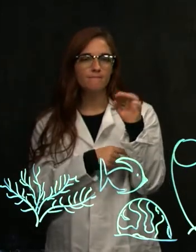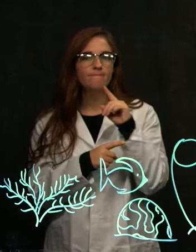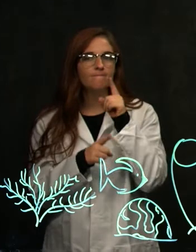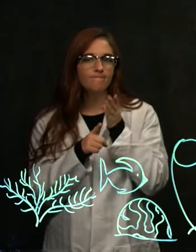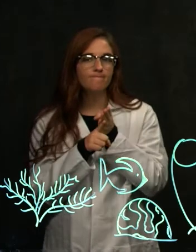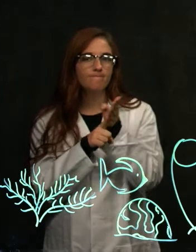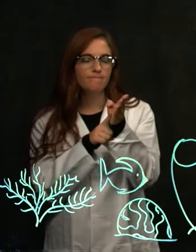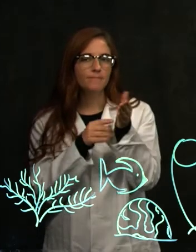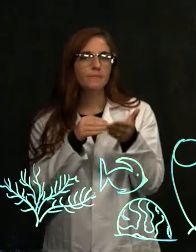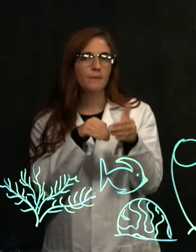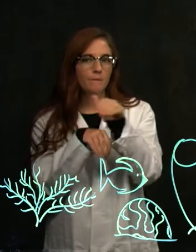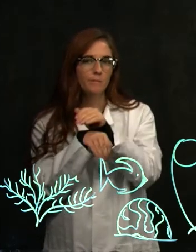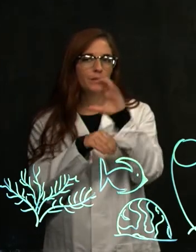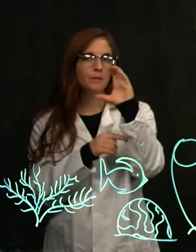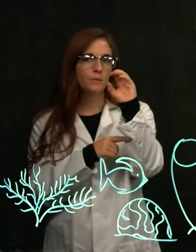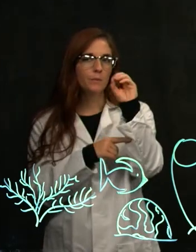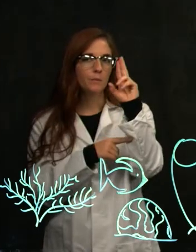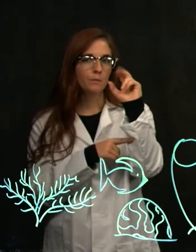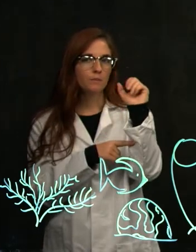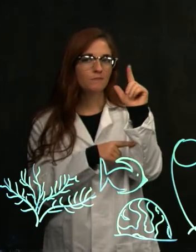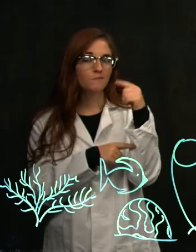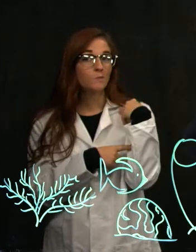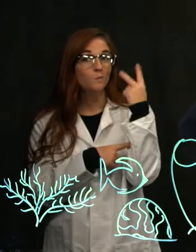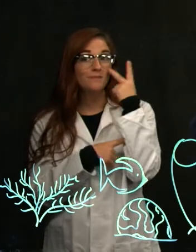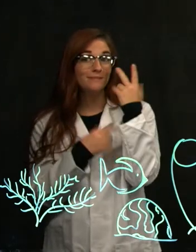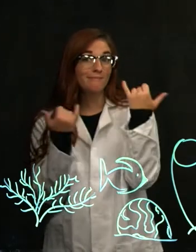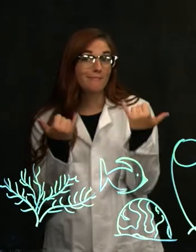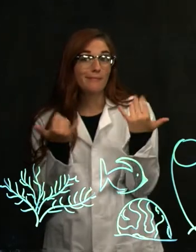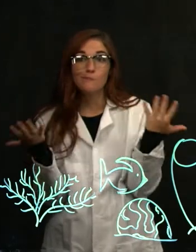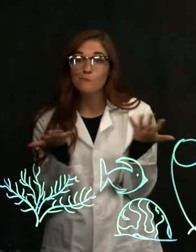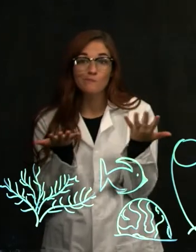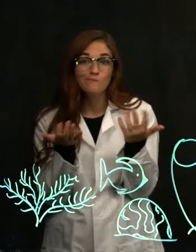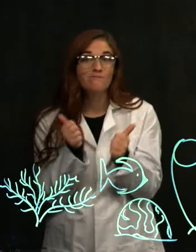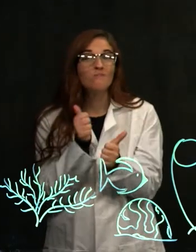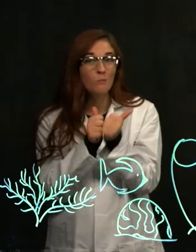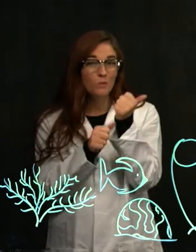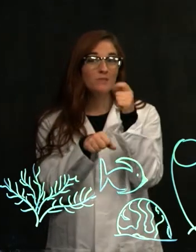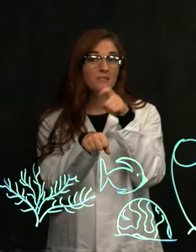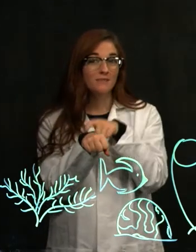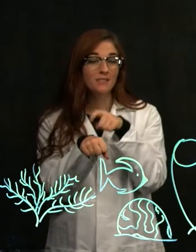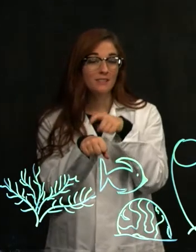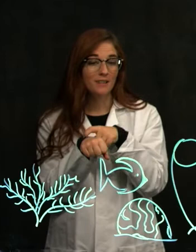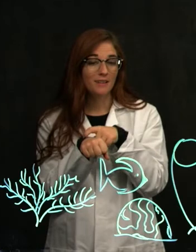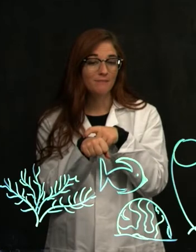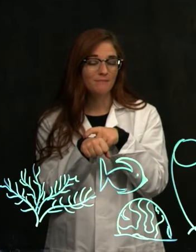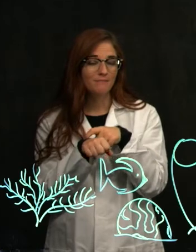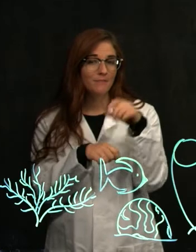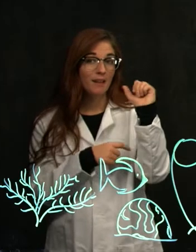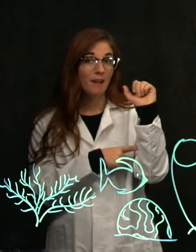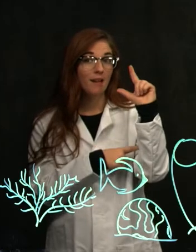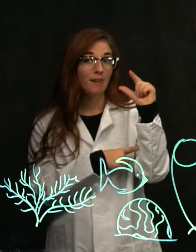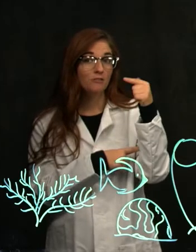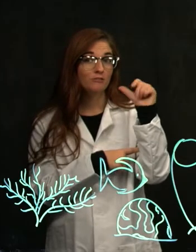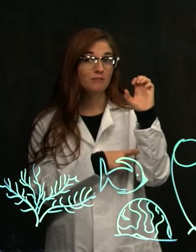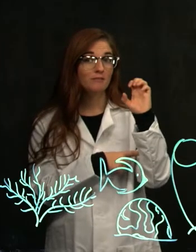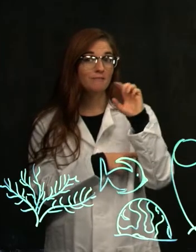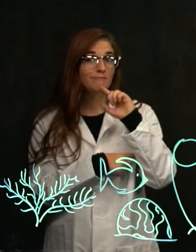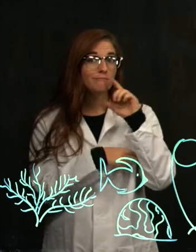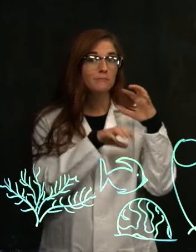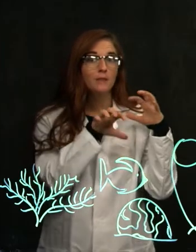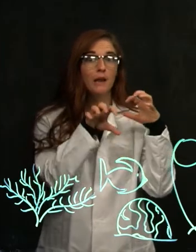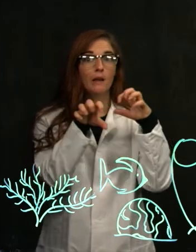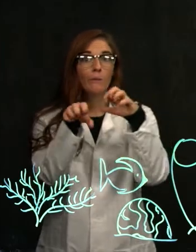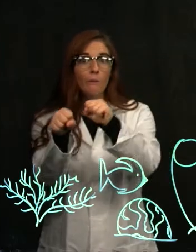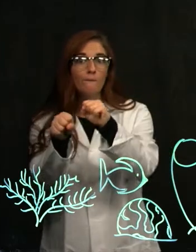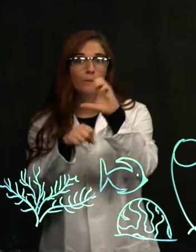by coral. Well what we see nowadays is that most of the time the algae are actually taking